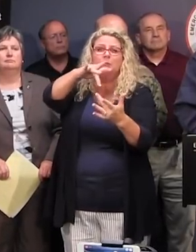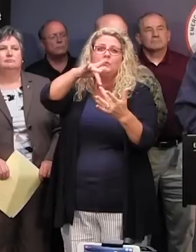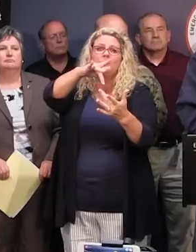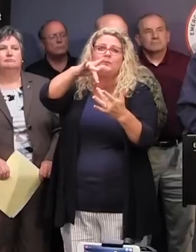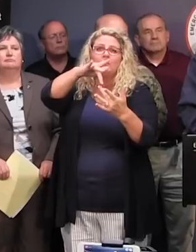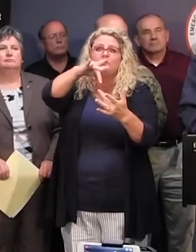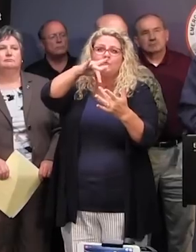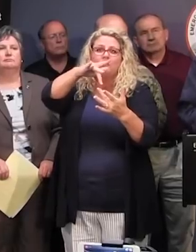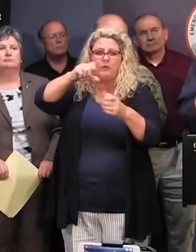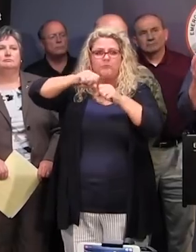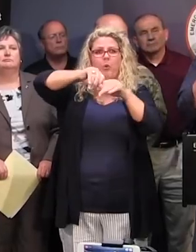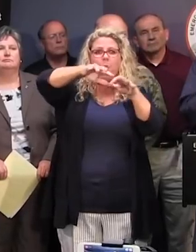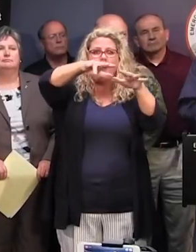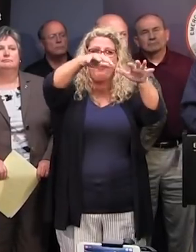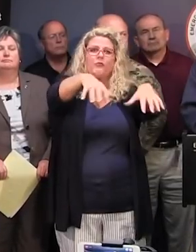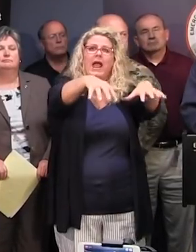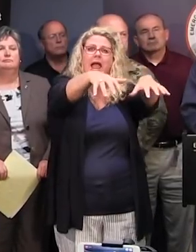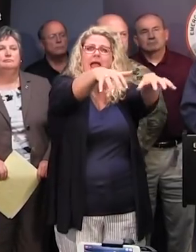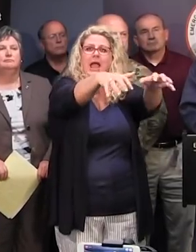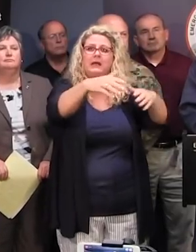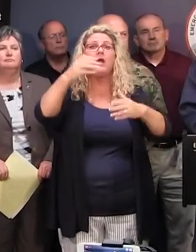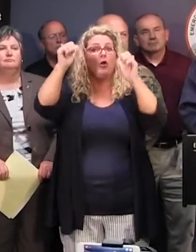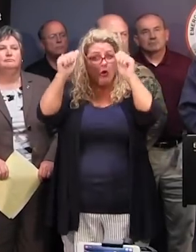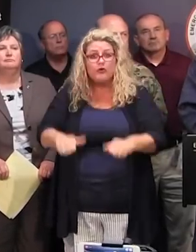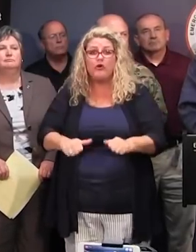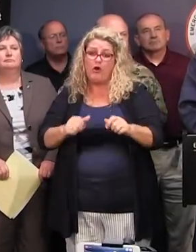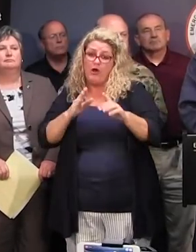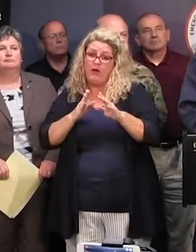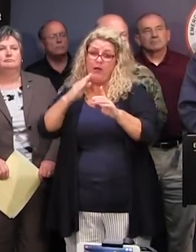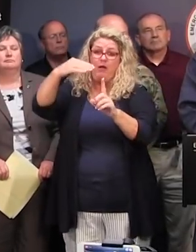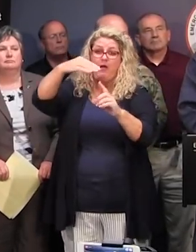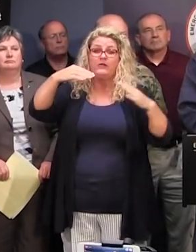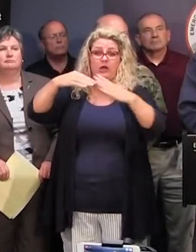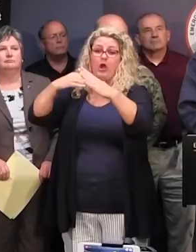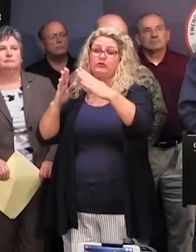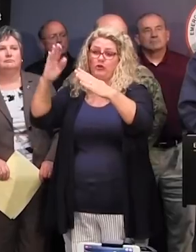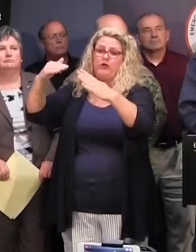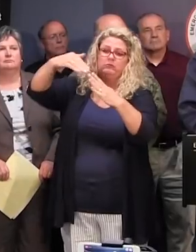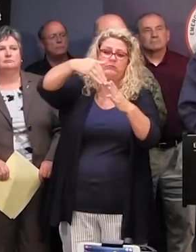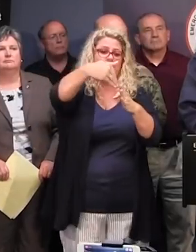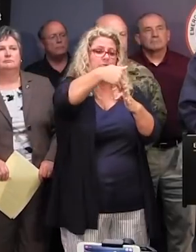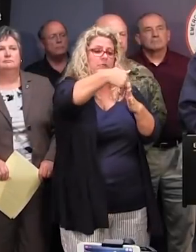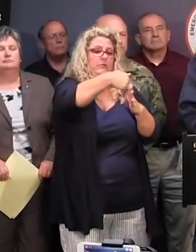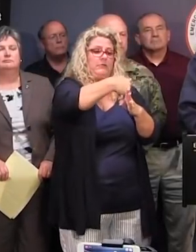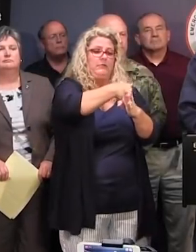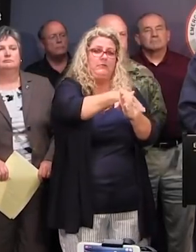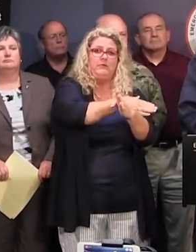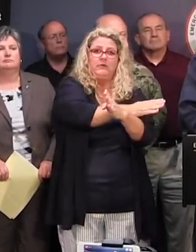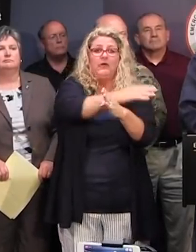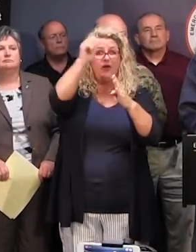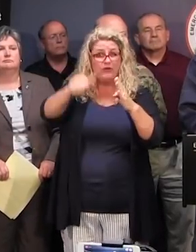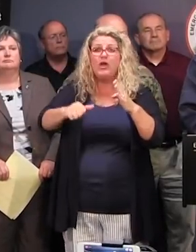but to move very slowly and may even come down the South Carolina coast. So we will have water coming down the rivers from North